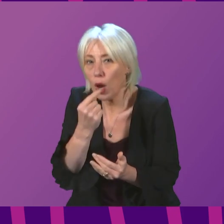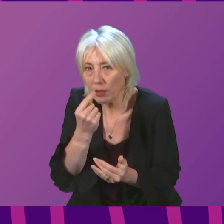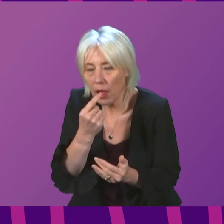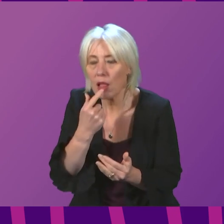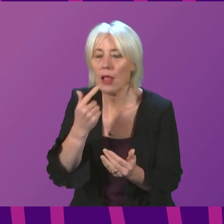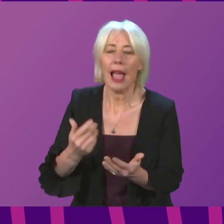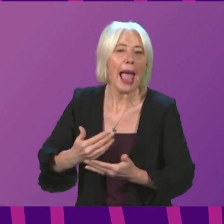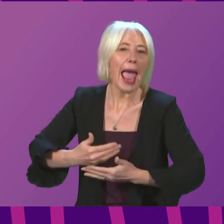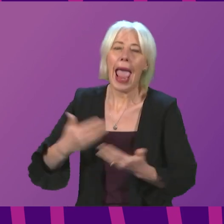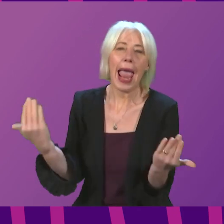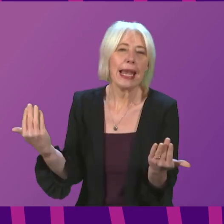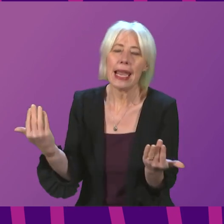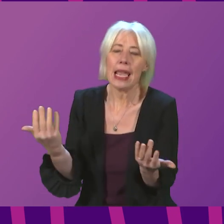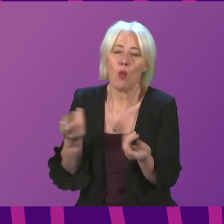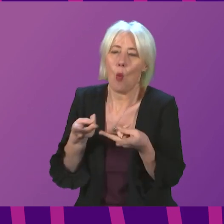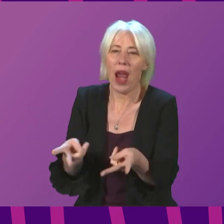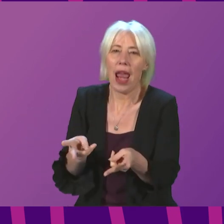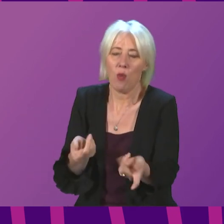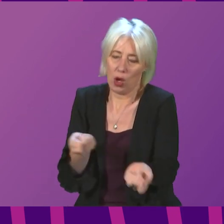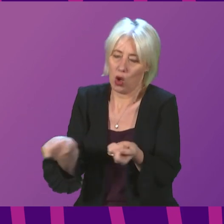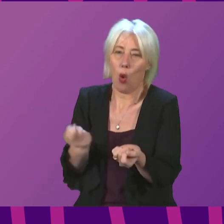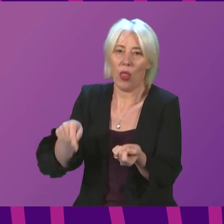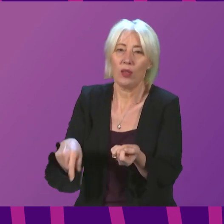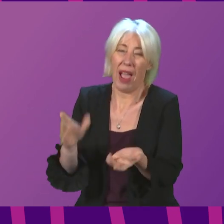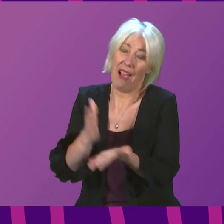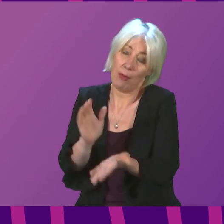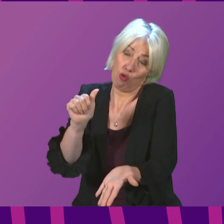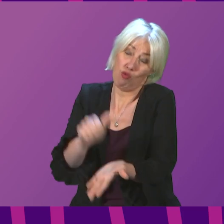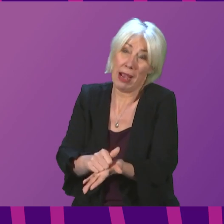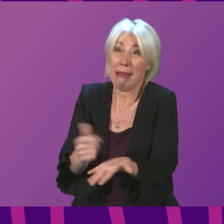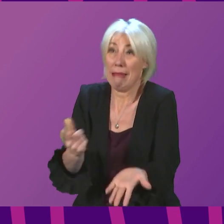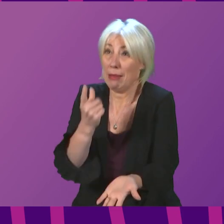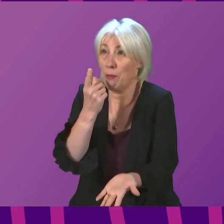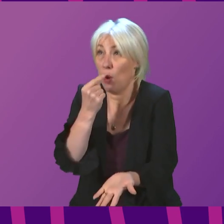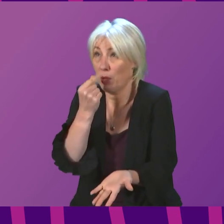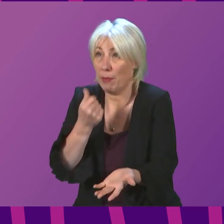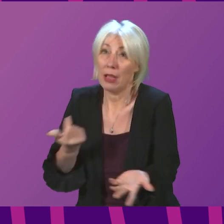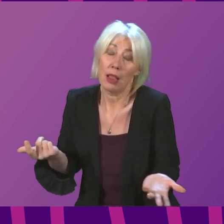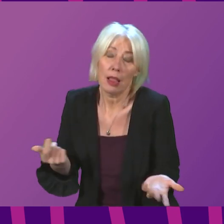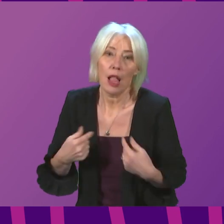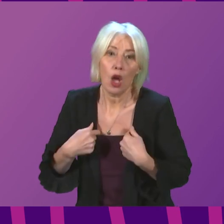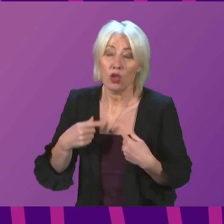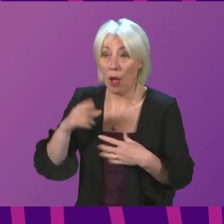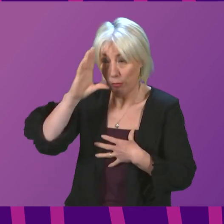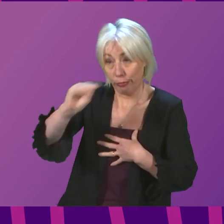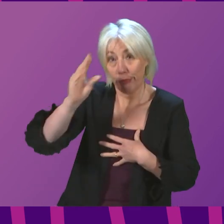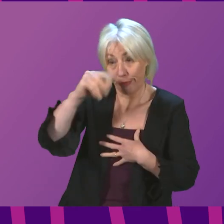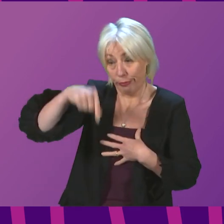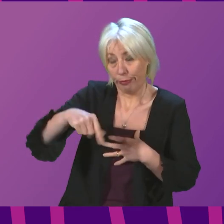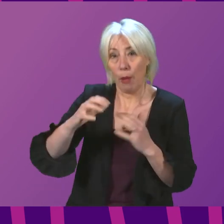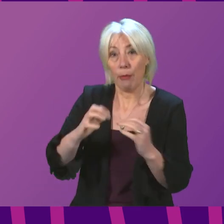with any aspect of handling this virus, we are getting it as right as we possibly can. I will keep Parliament updated over the next few days